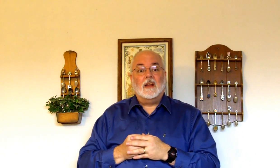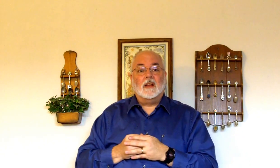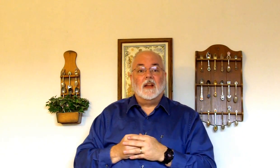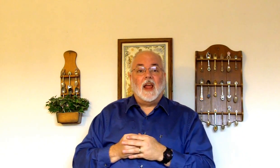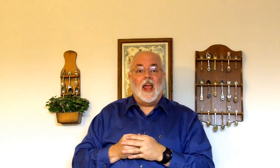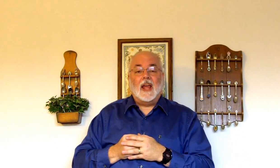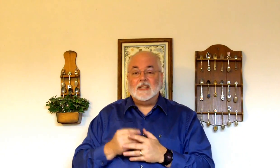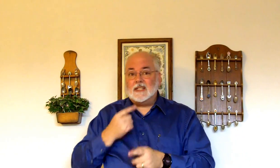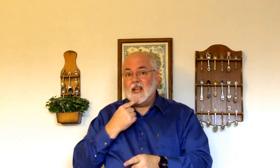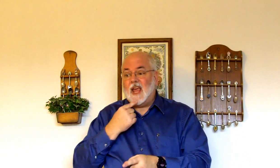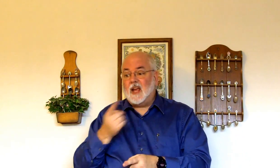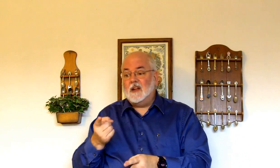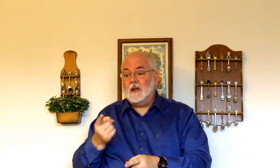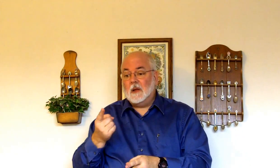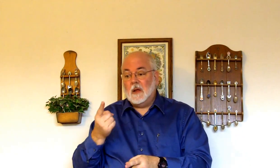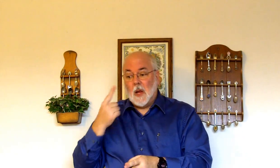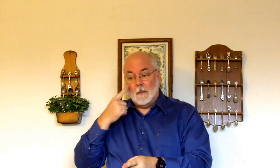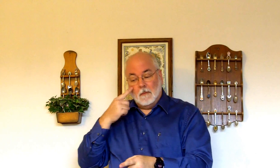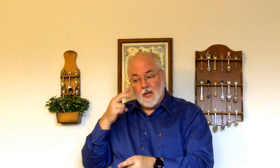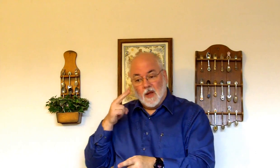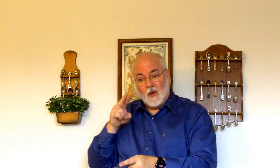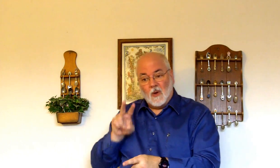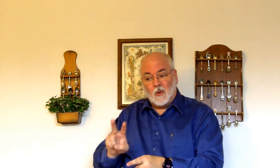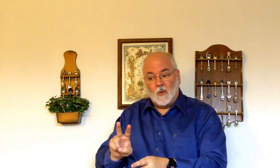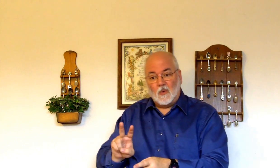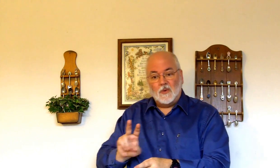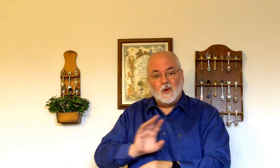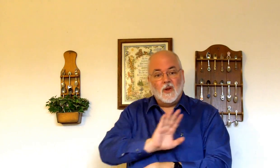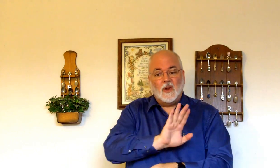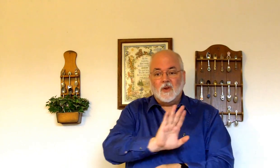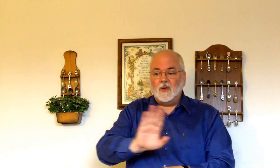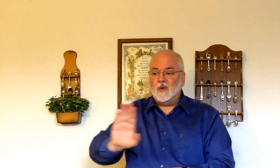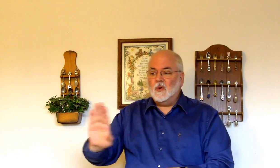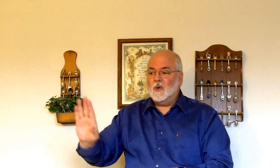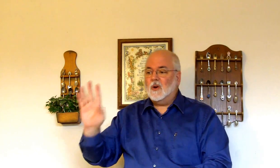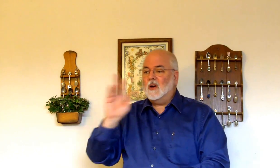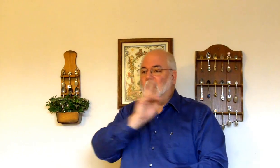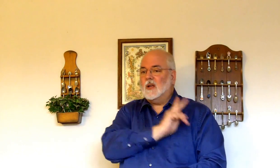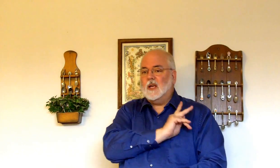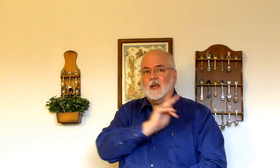And said. Behold. Your. King.